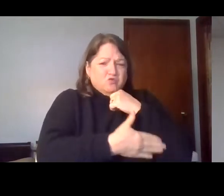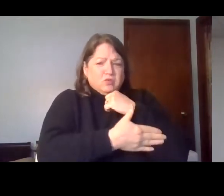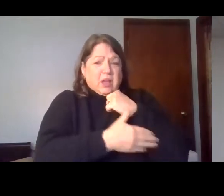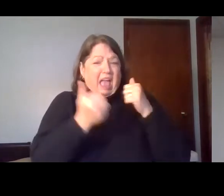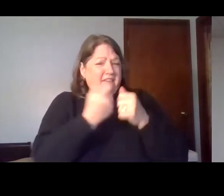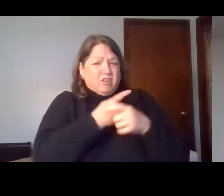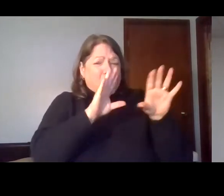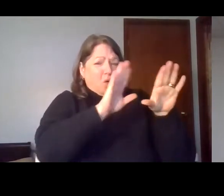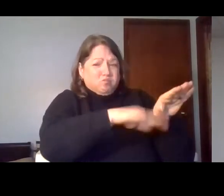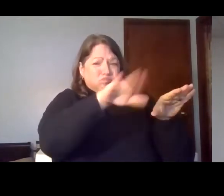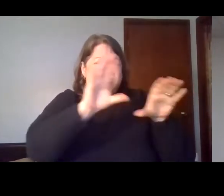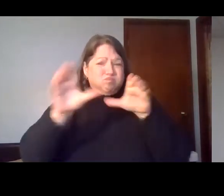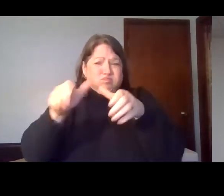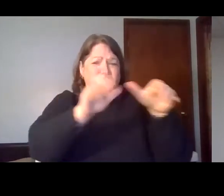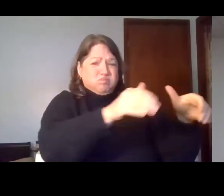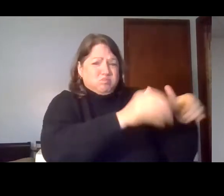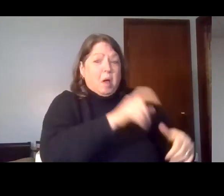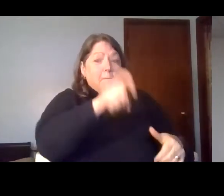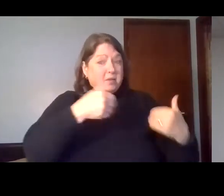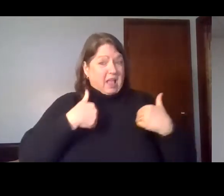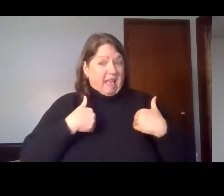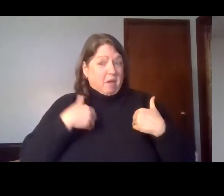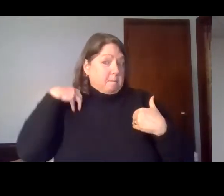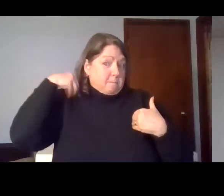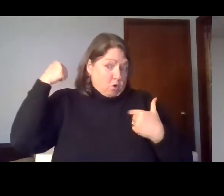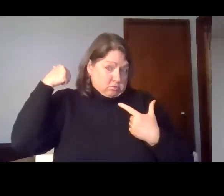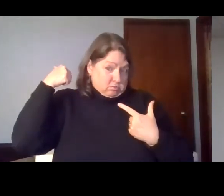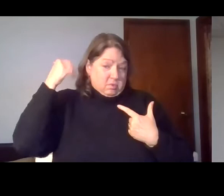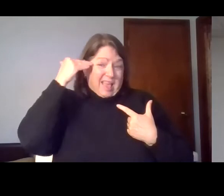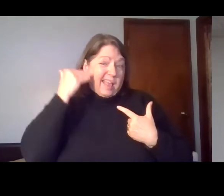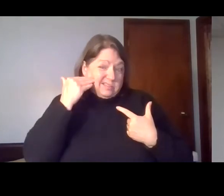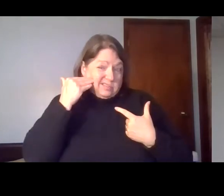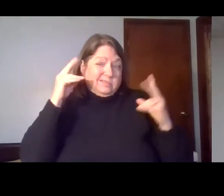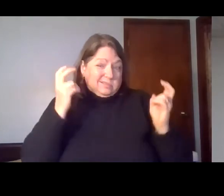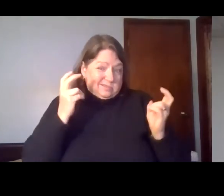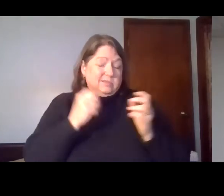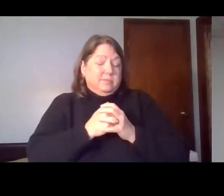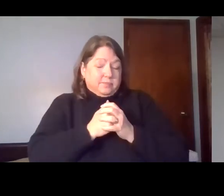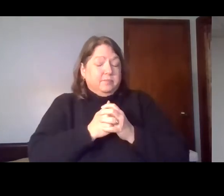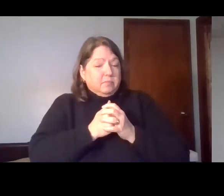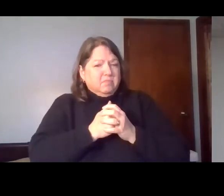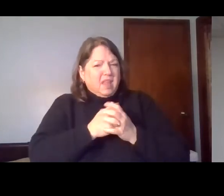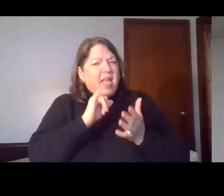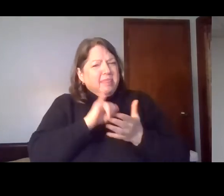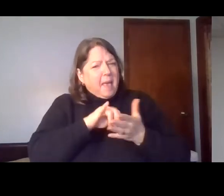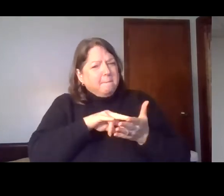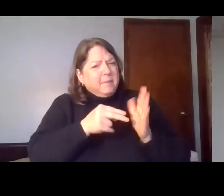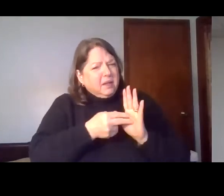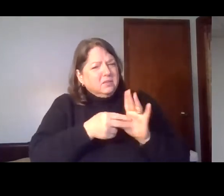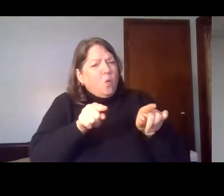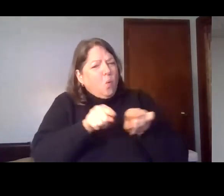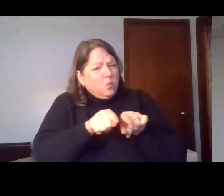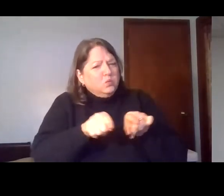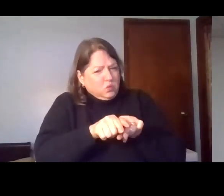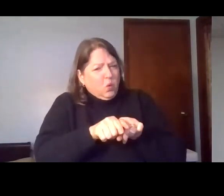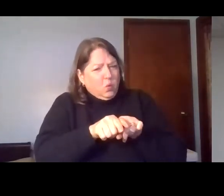So, if any organization has to have a head, is it not logical to believe that somewhere